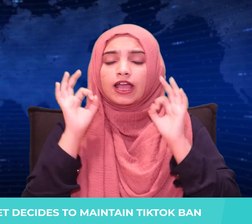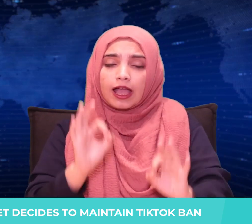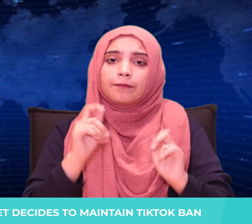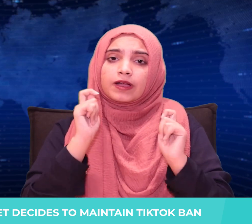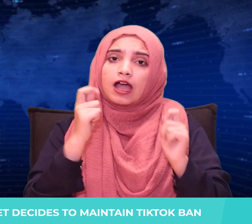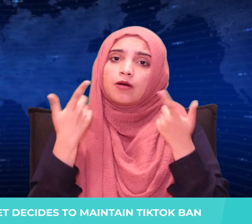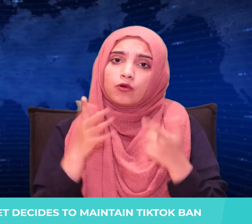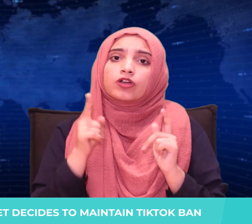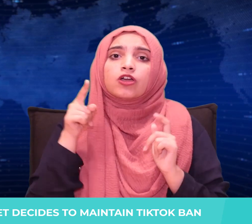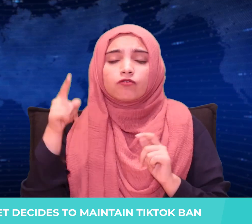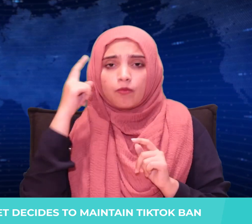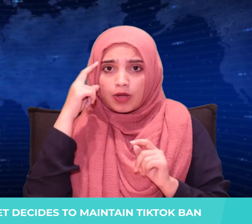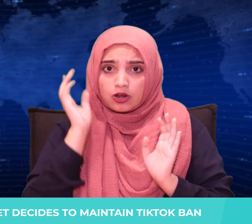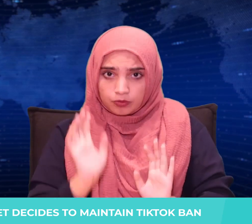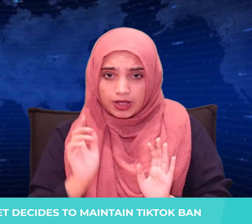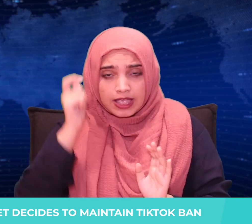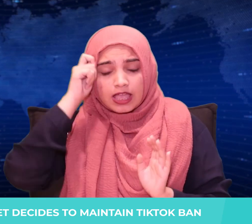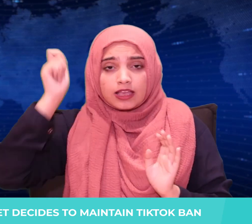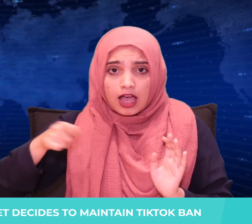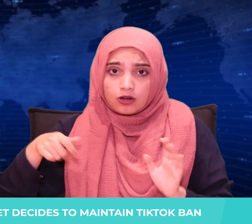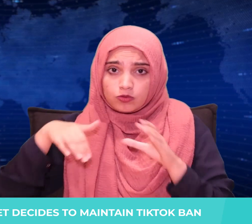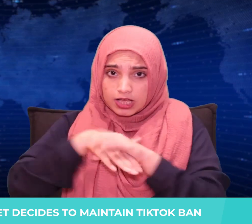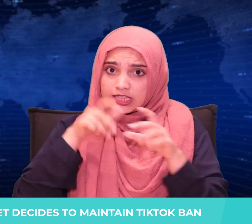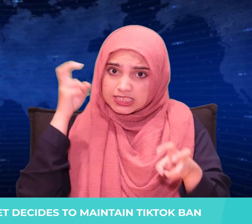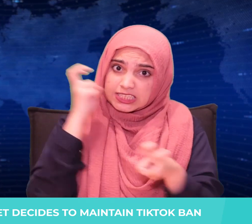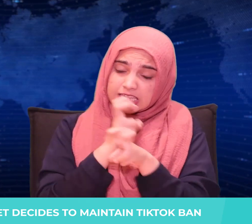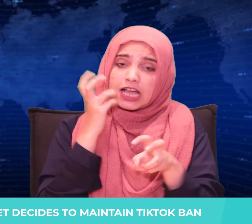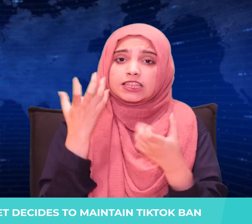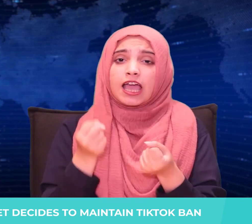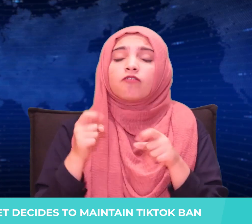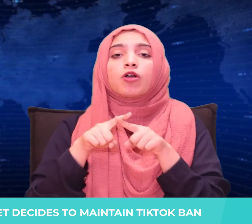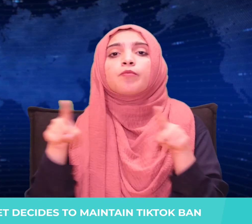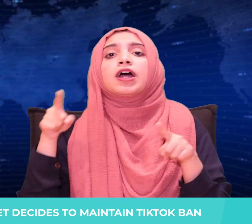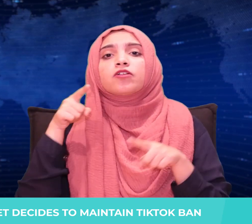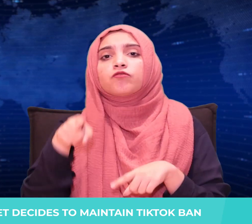aware that law enforcement authorities were monitoring him.